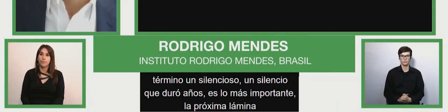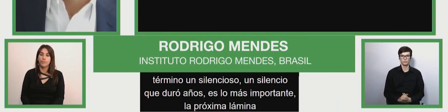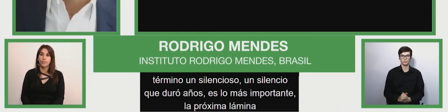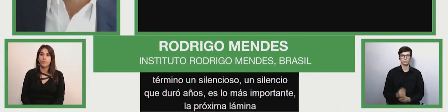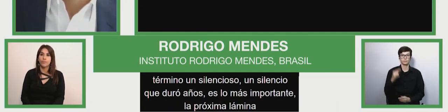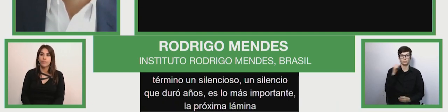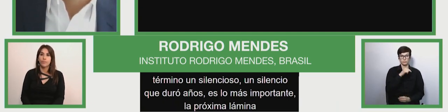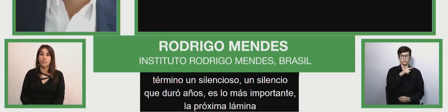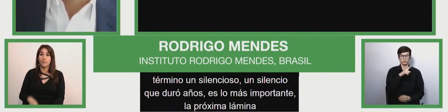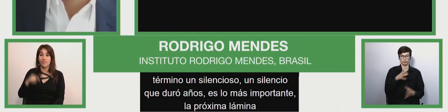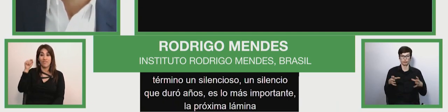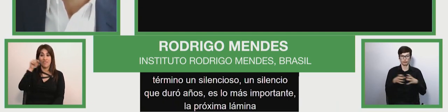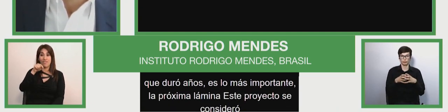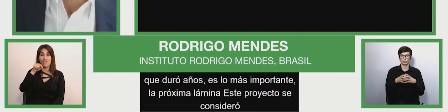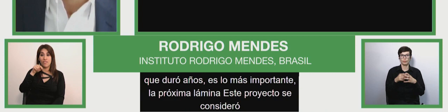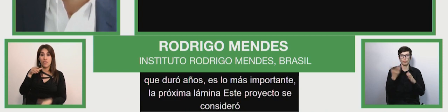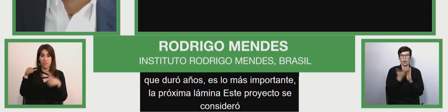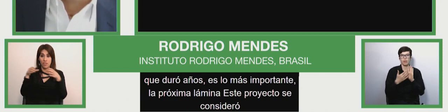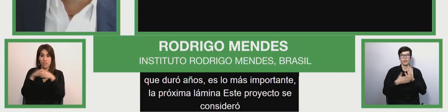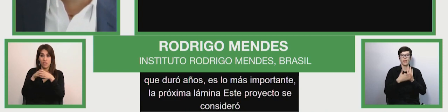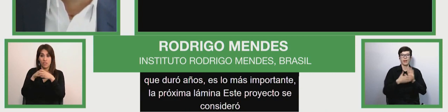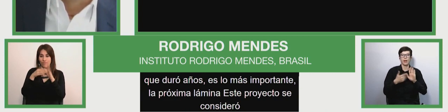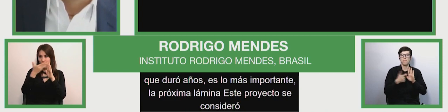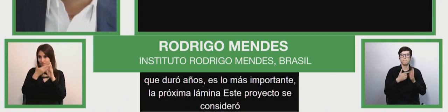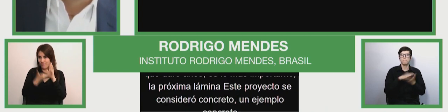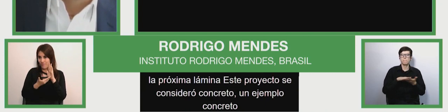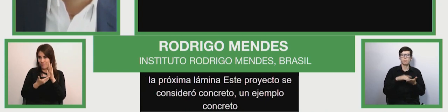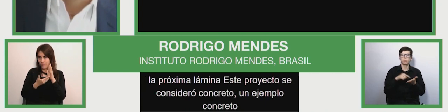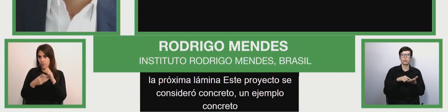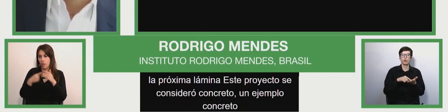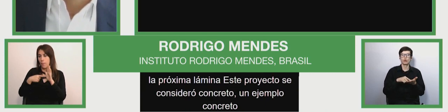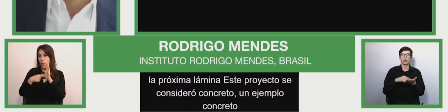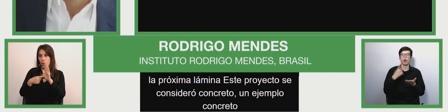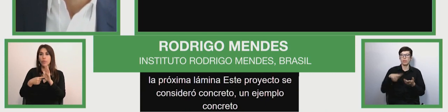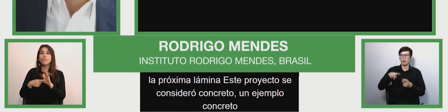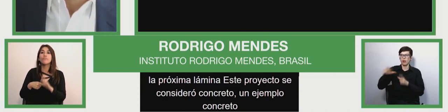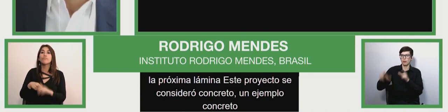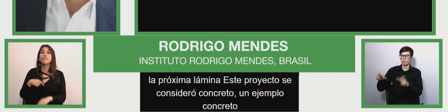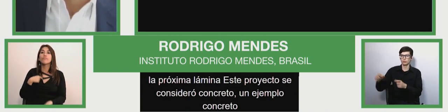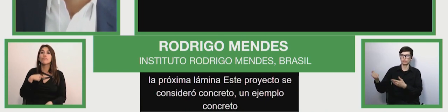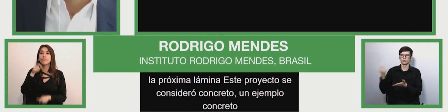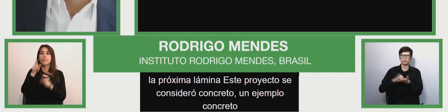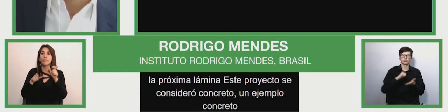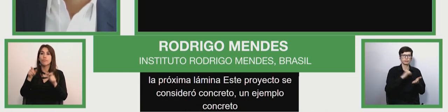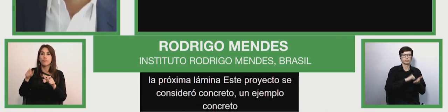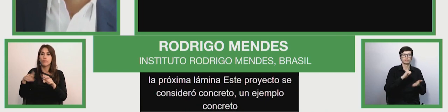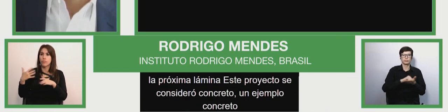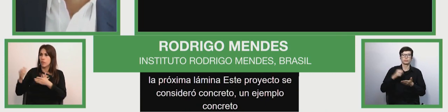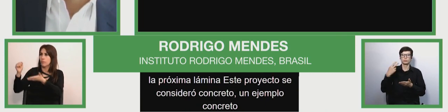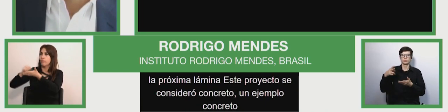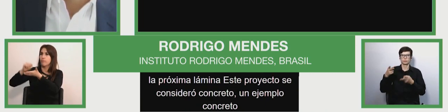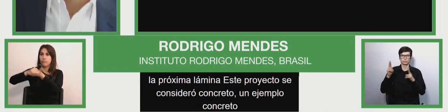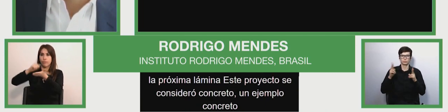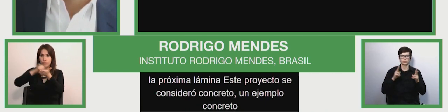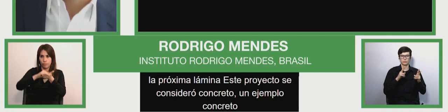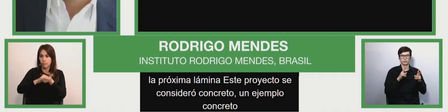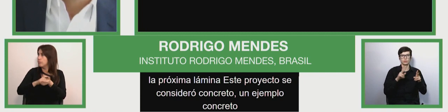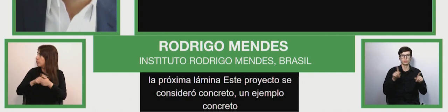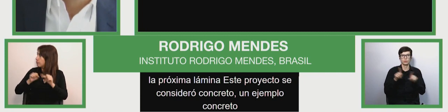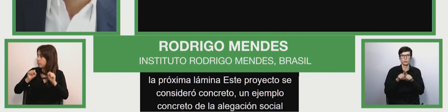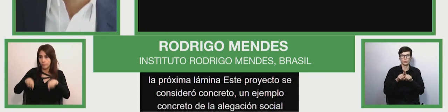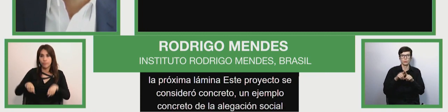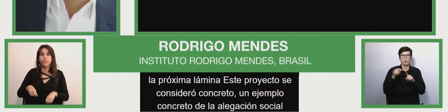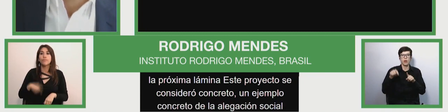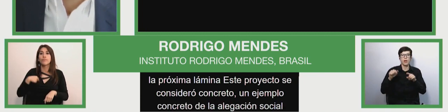the next slide. This project was considered a concrete example of a